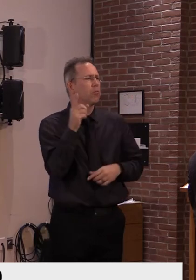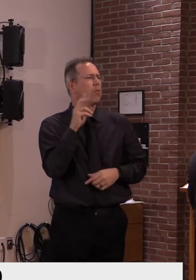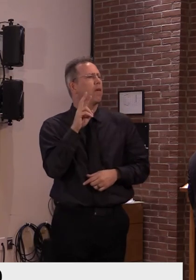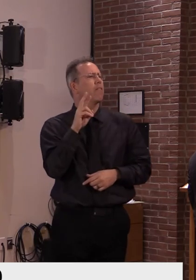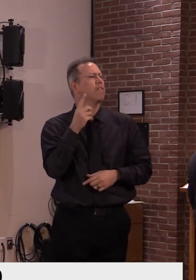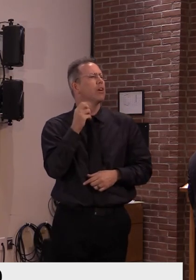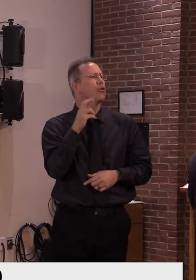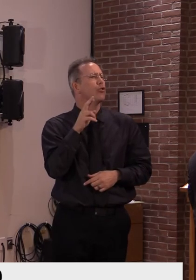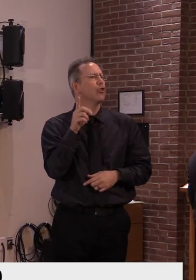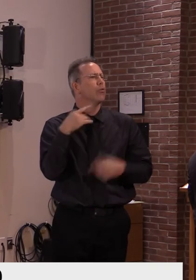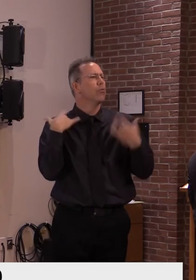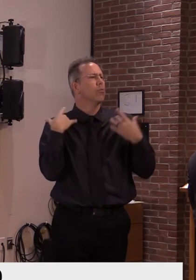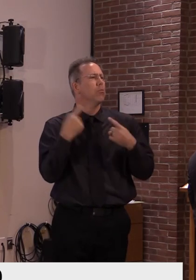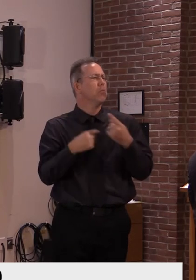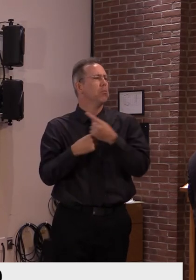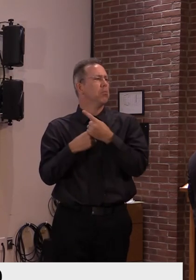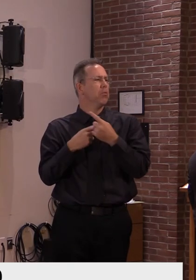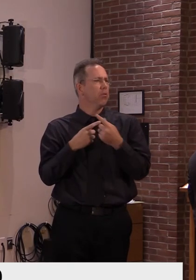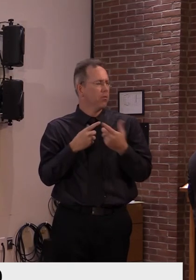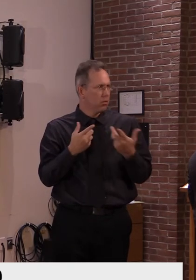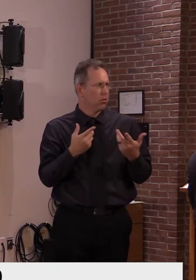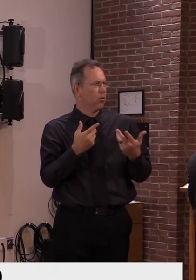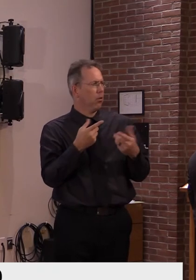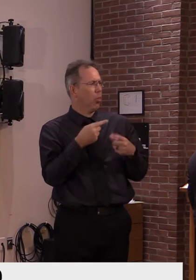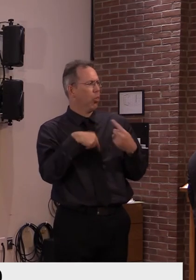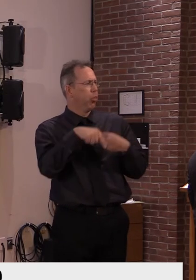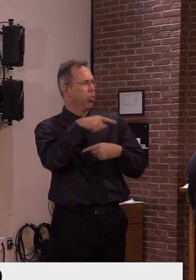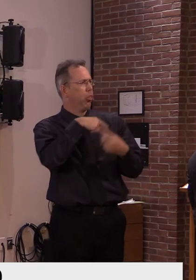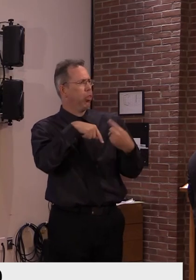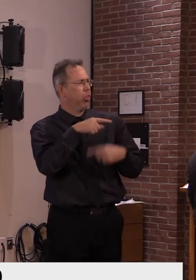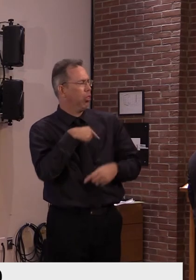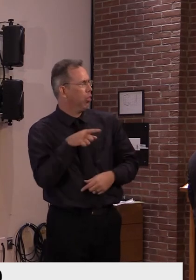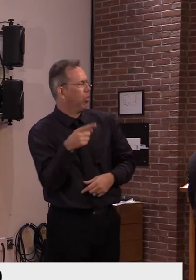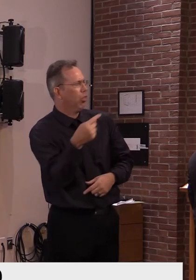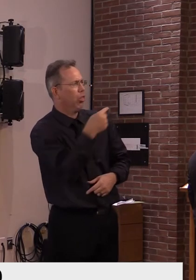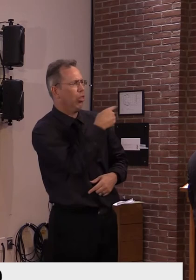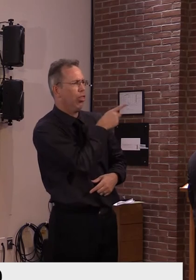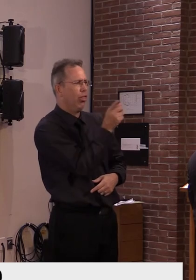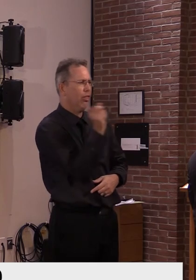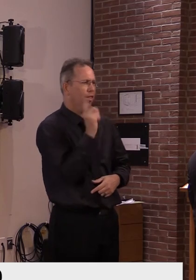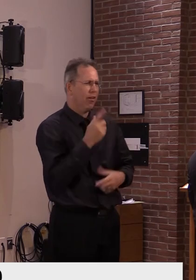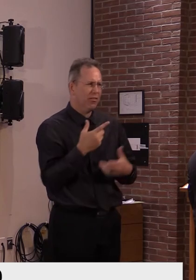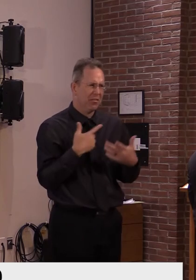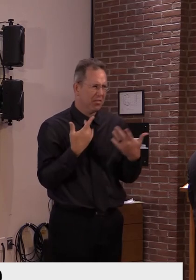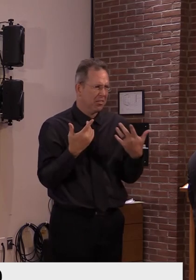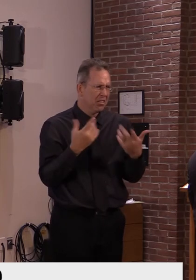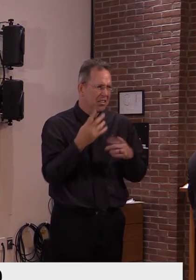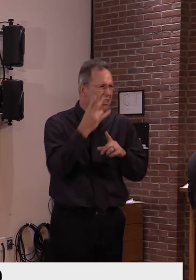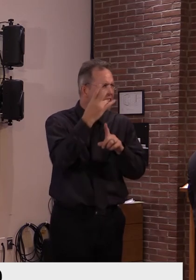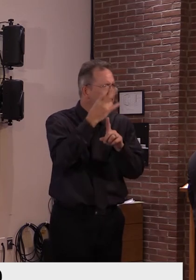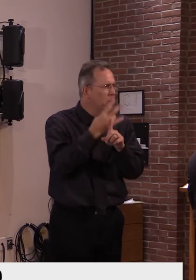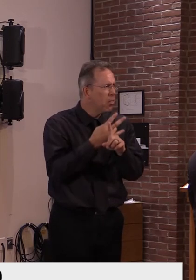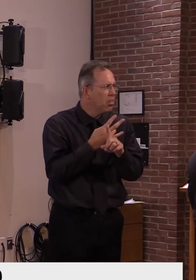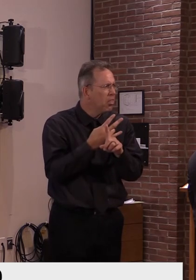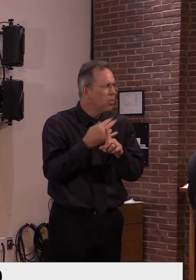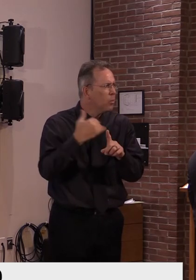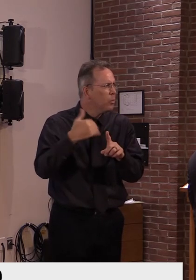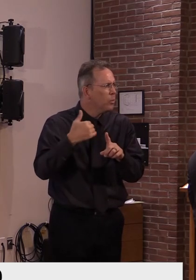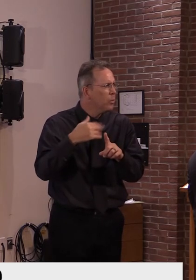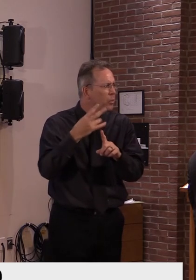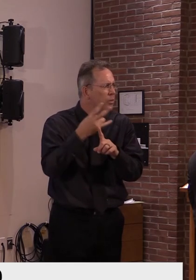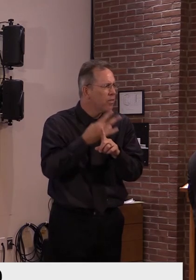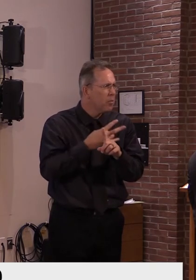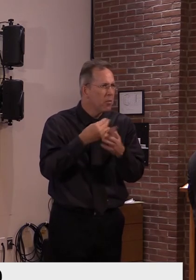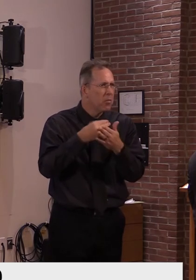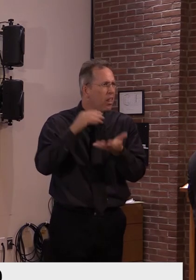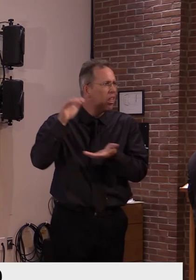what's going on there. And you know, we're now seven months into this and they really have a lot of money and a lot of things to figure out.